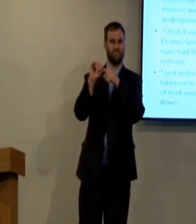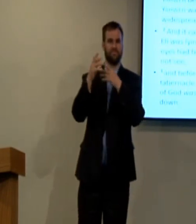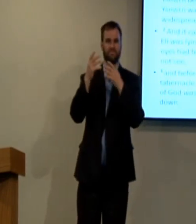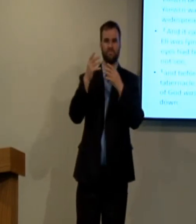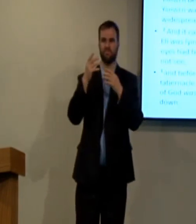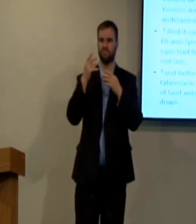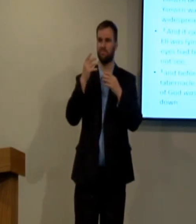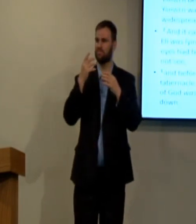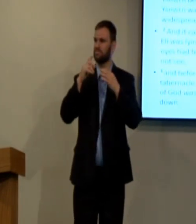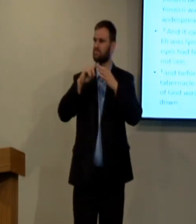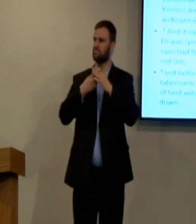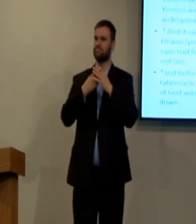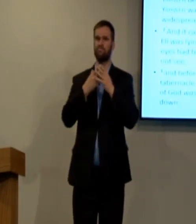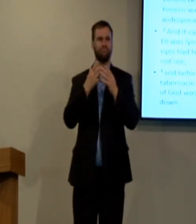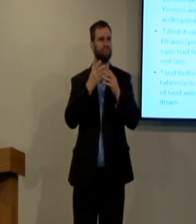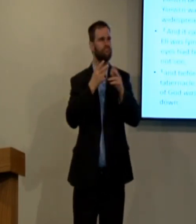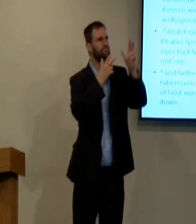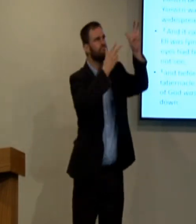back to our verses in Samuel, Eli